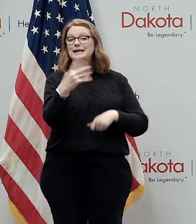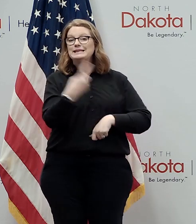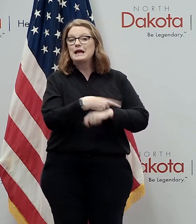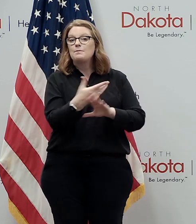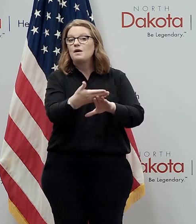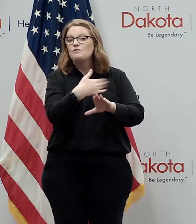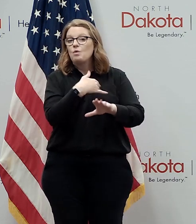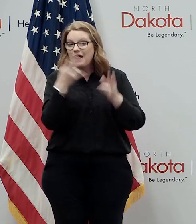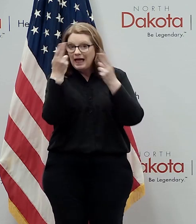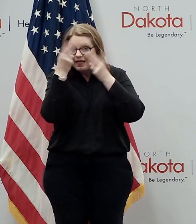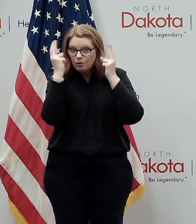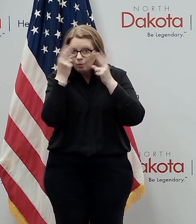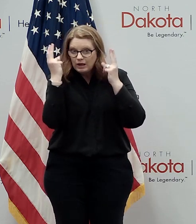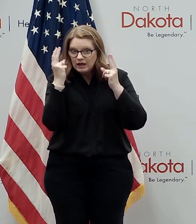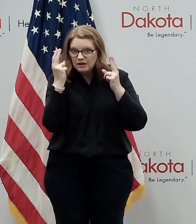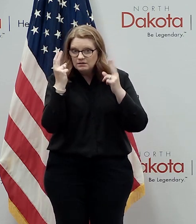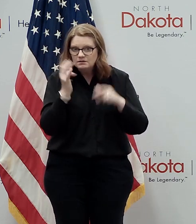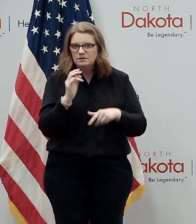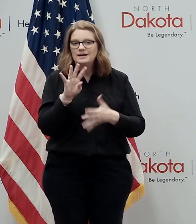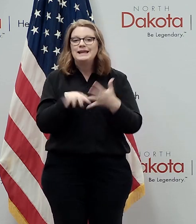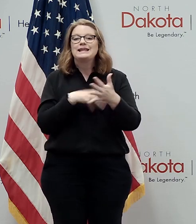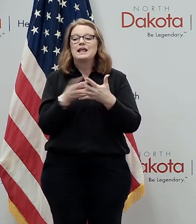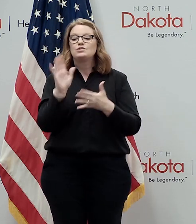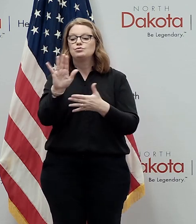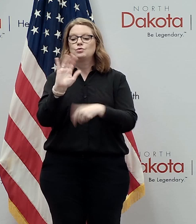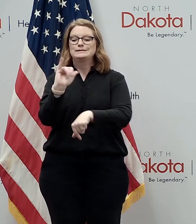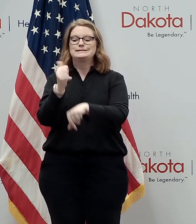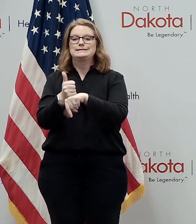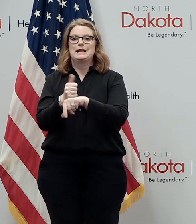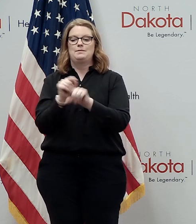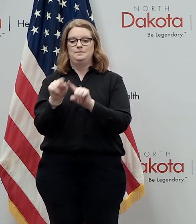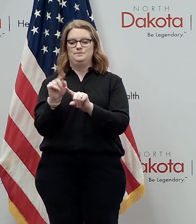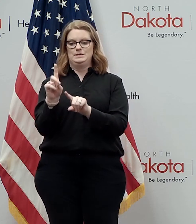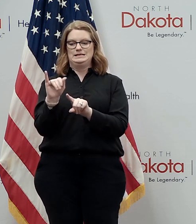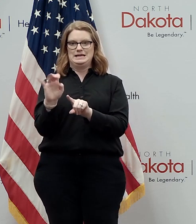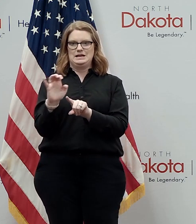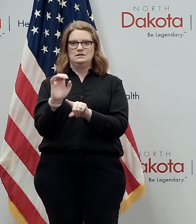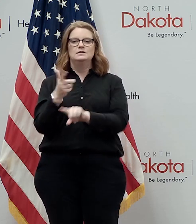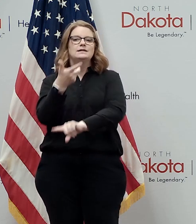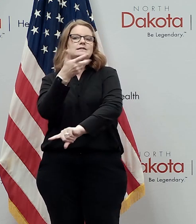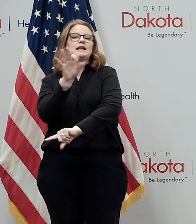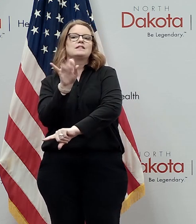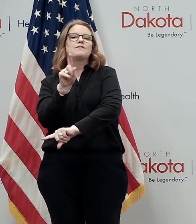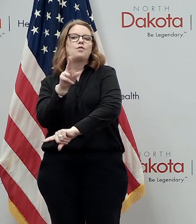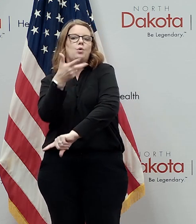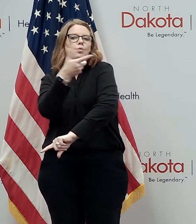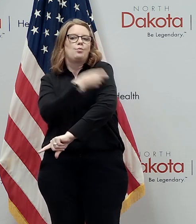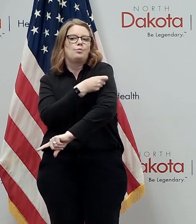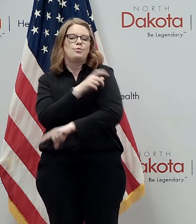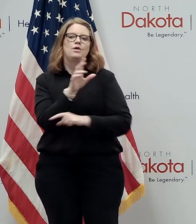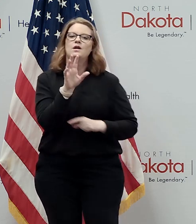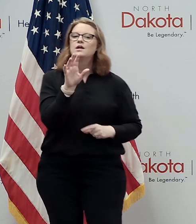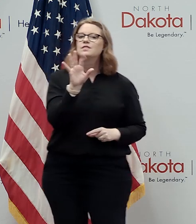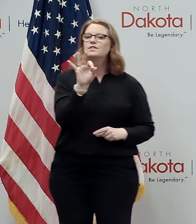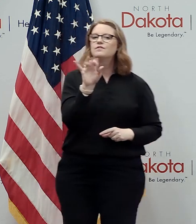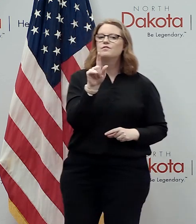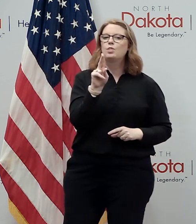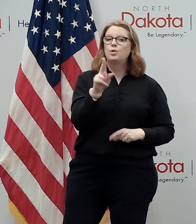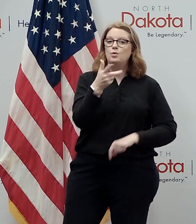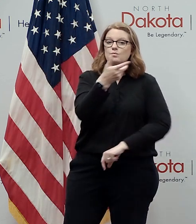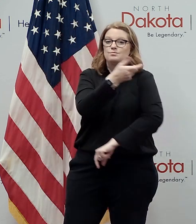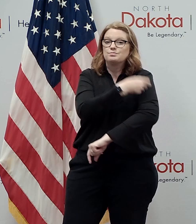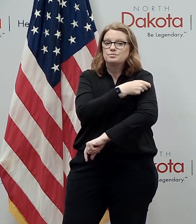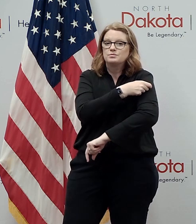put a reminder on your calendar for you and your family to get the flu vaccine the influenza vaccination will be more